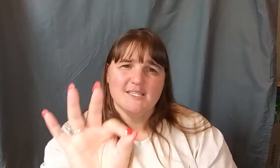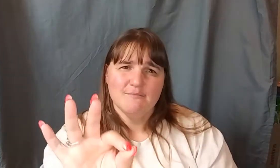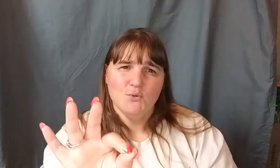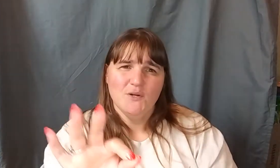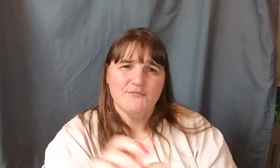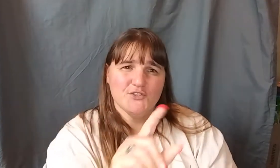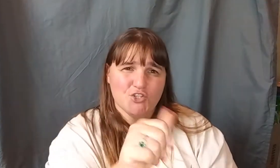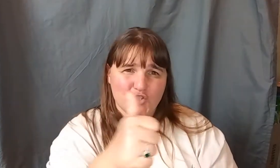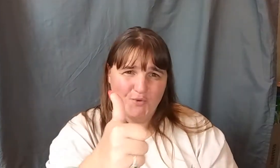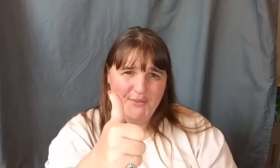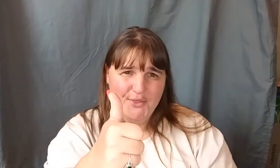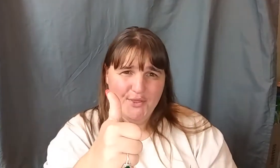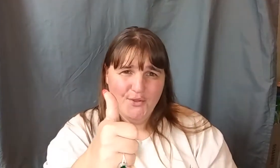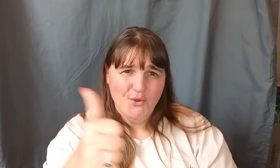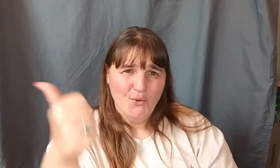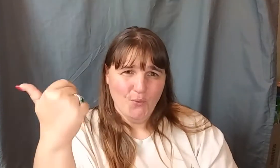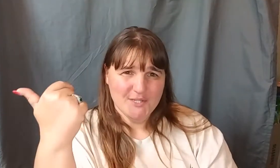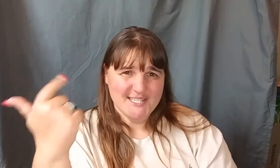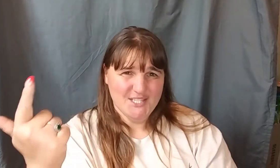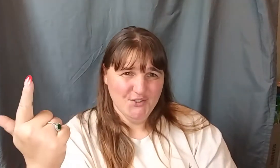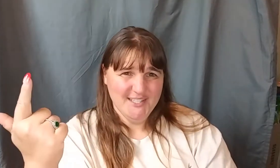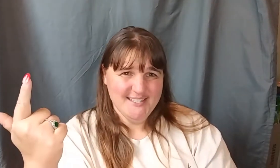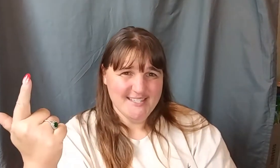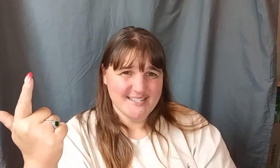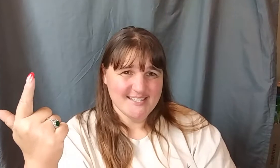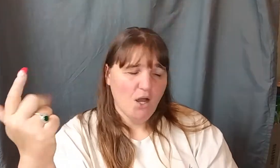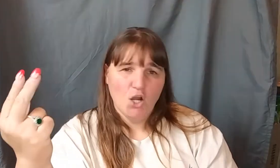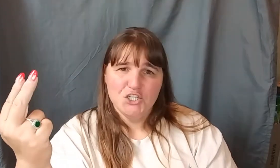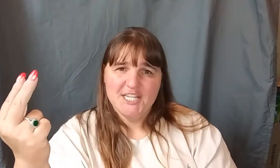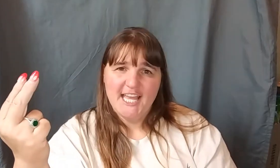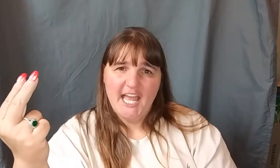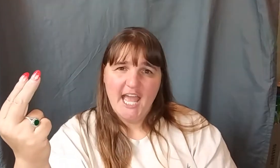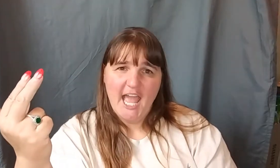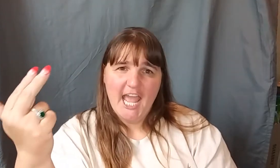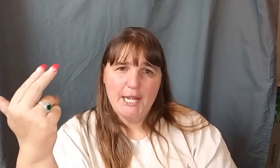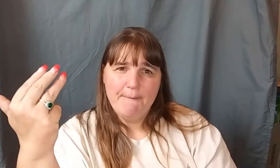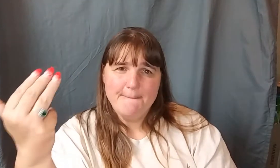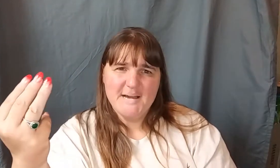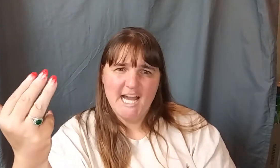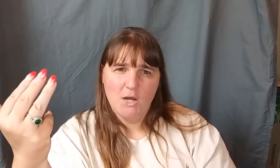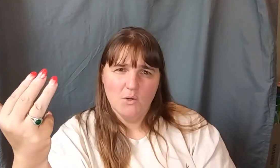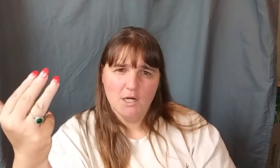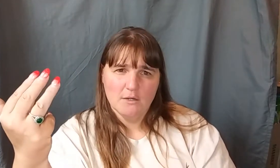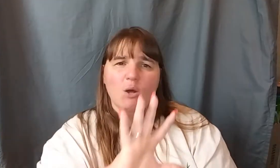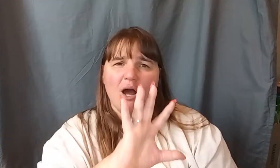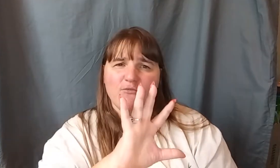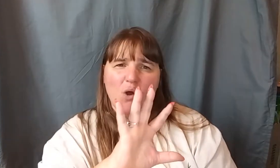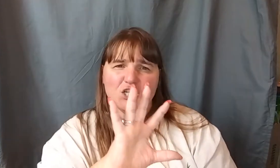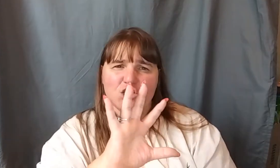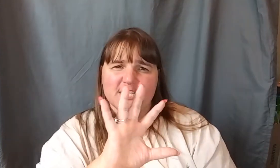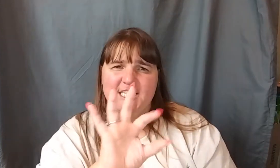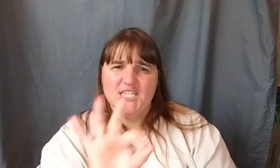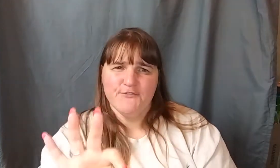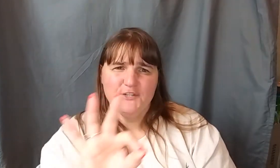symbol of strength, resilience, heart, and power. Now, I've watched different